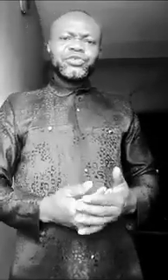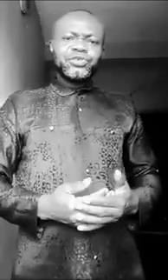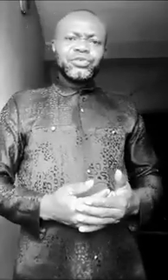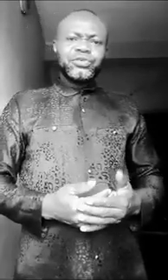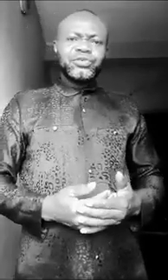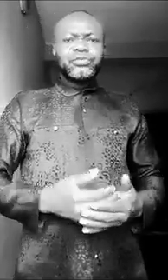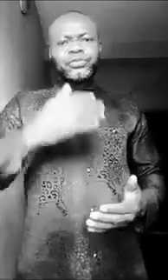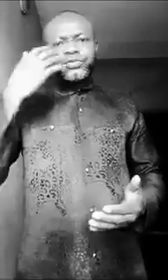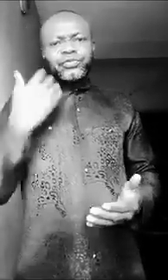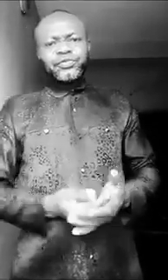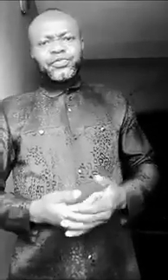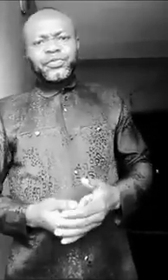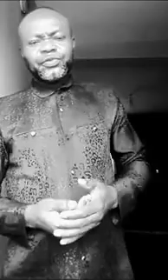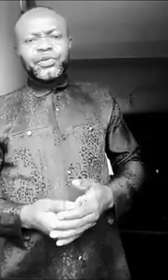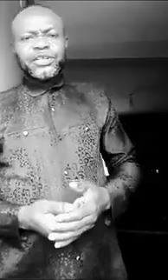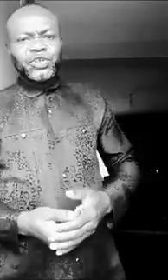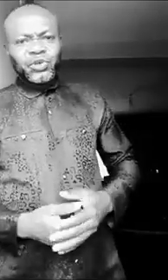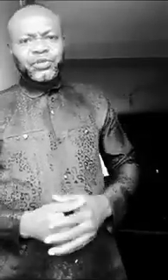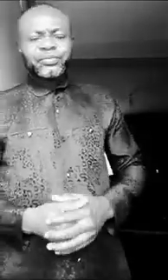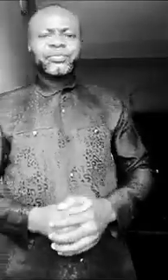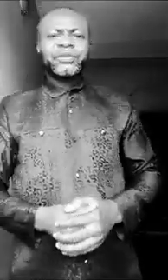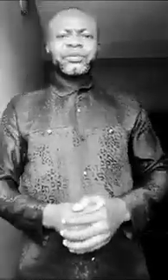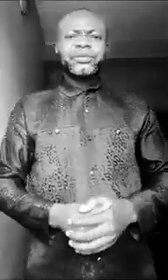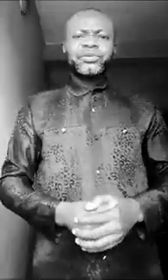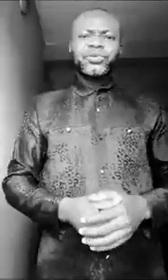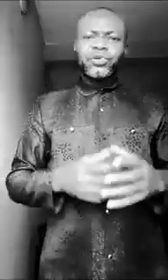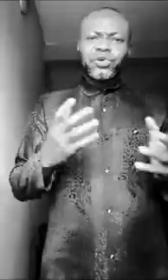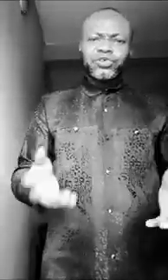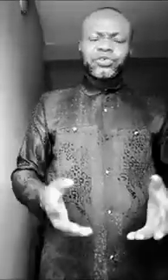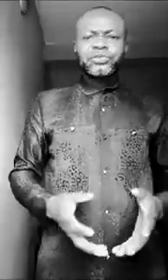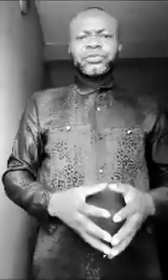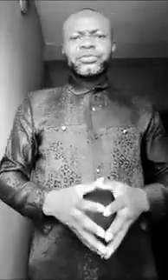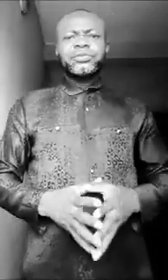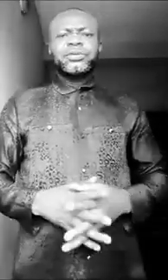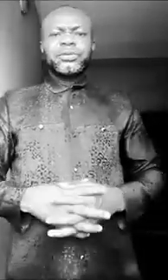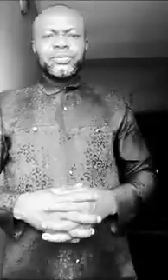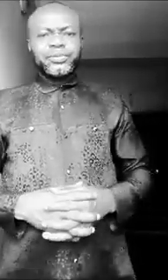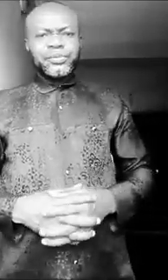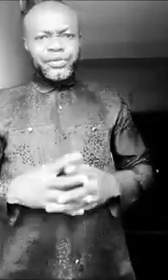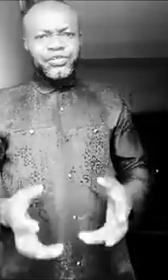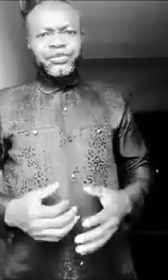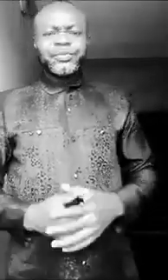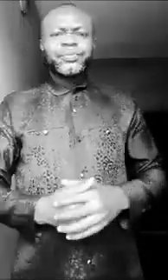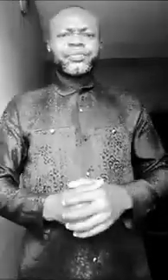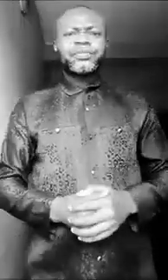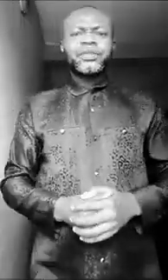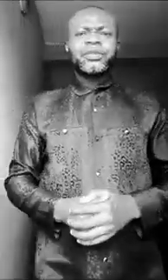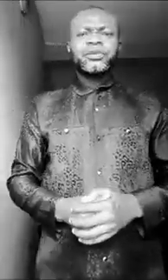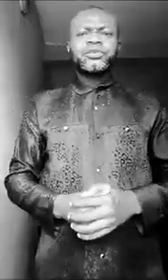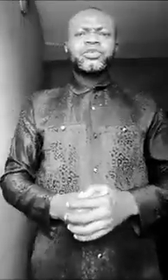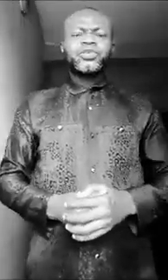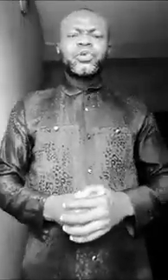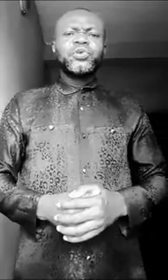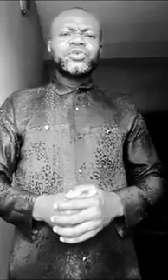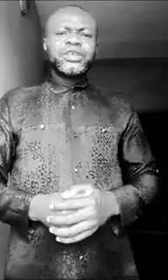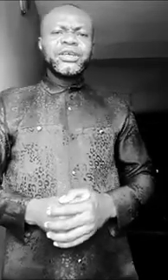you for the sun to not beat you. So, you see,